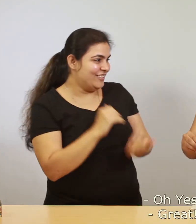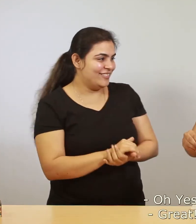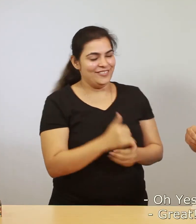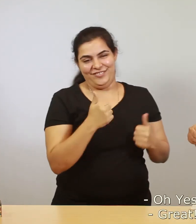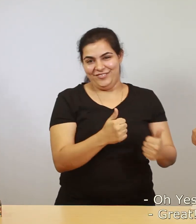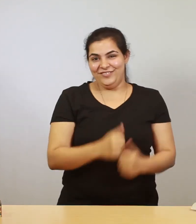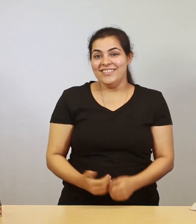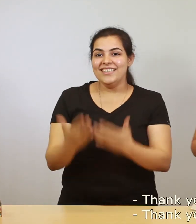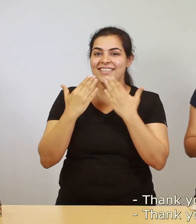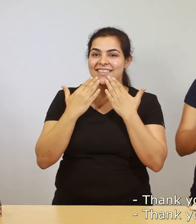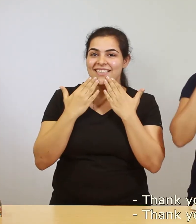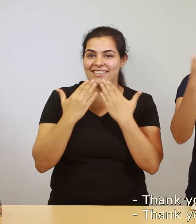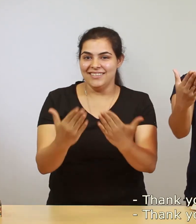great oh yes thank you